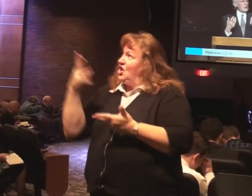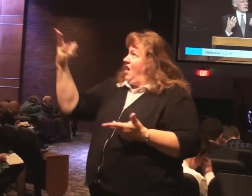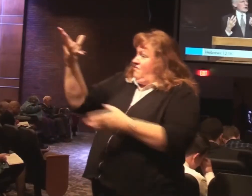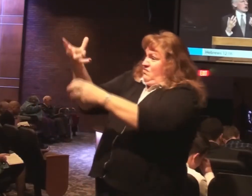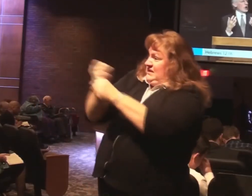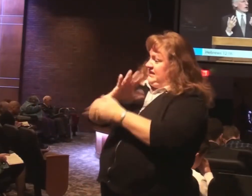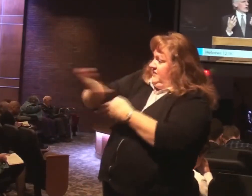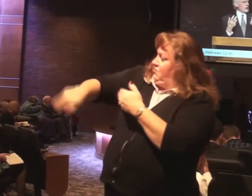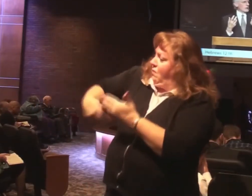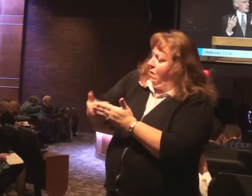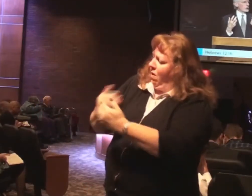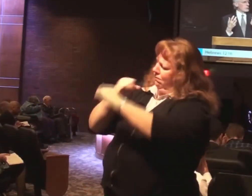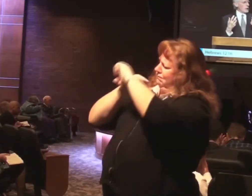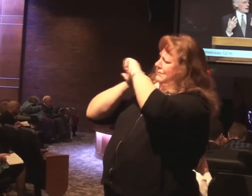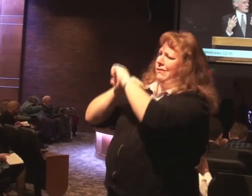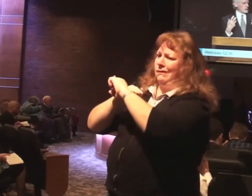and the guardian of those blessings.